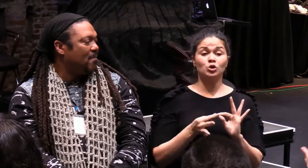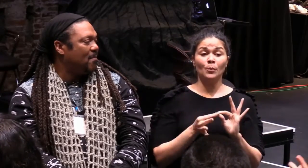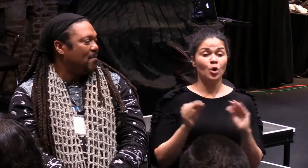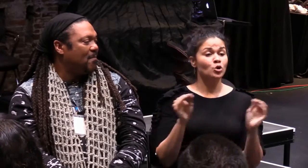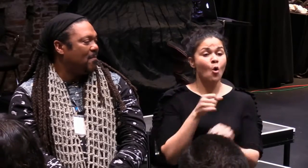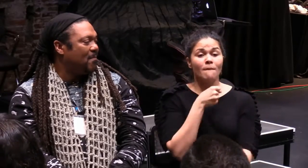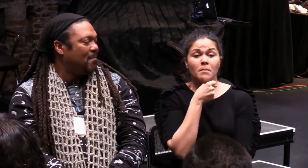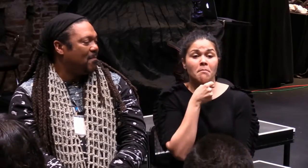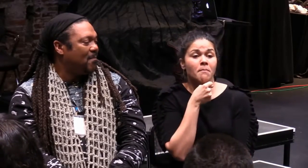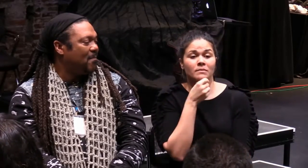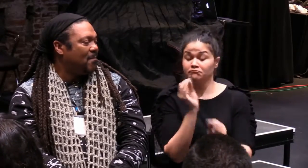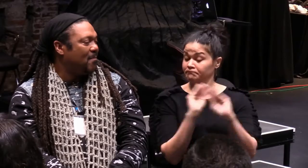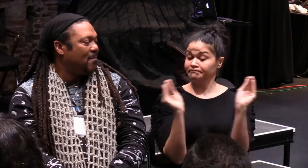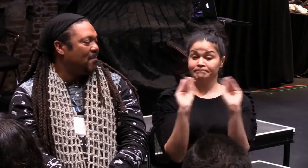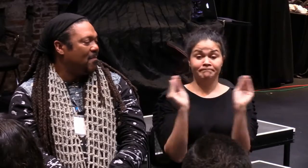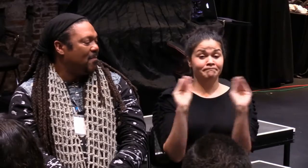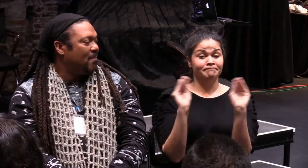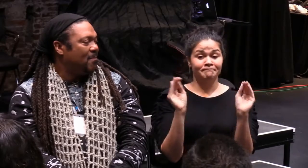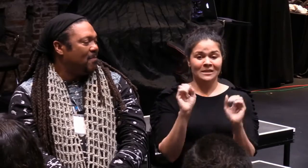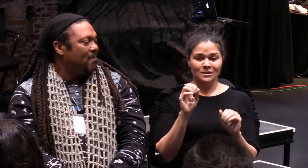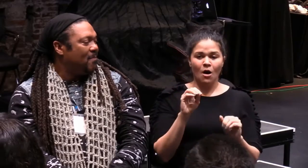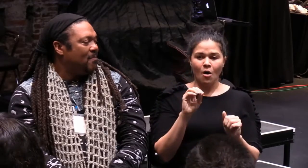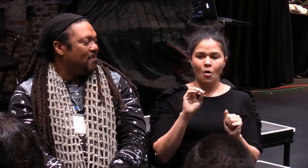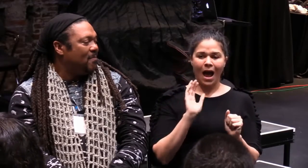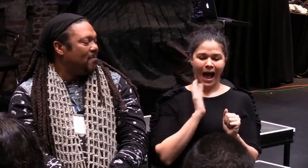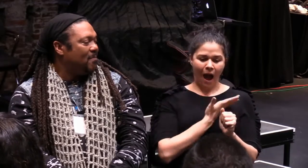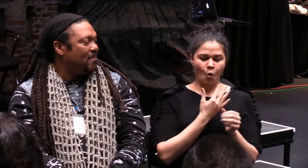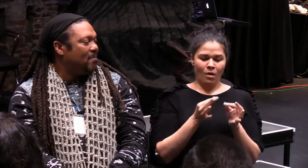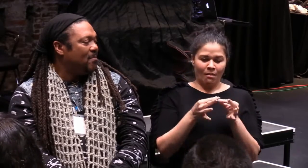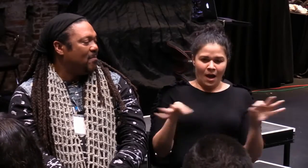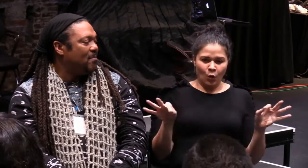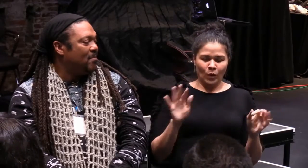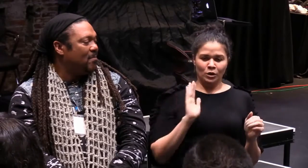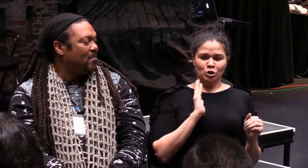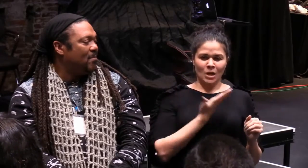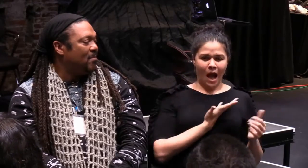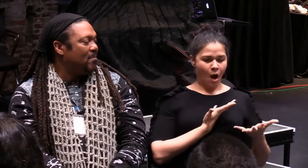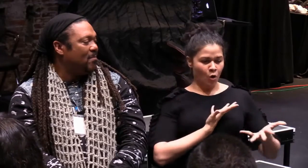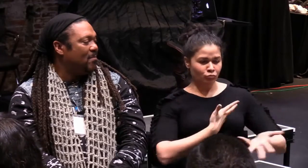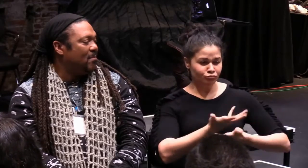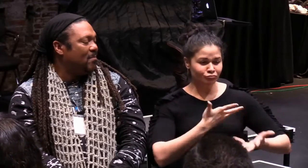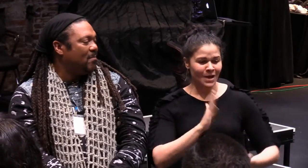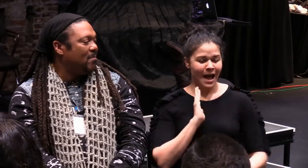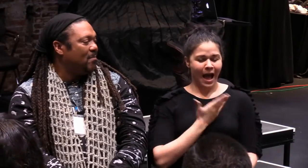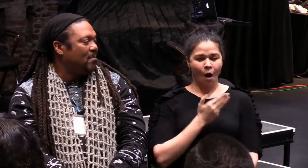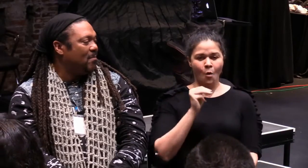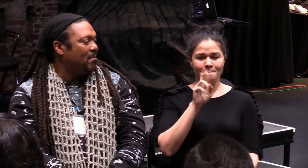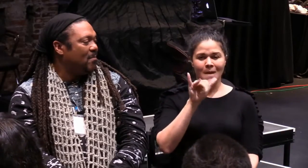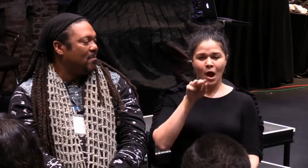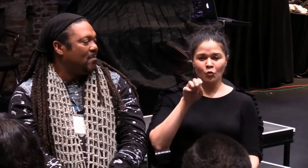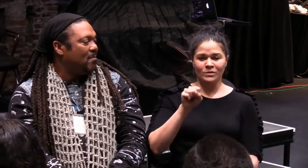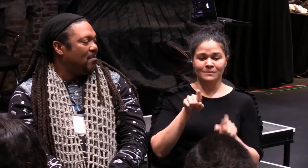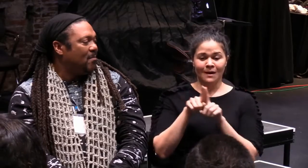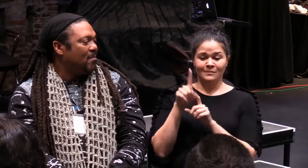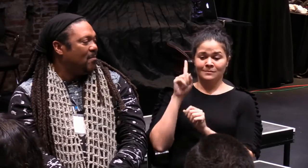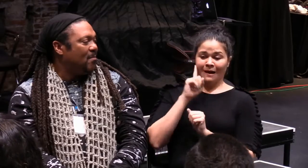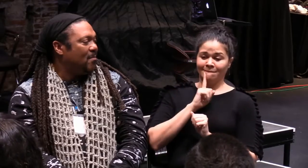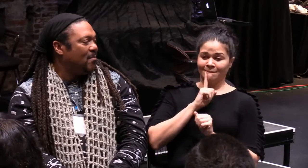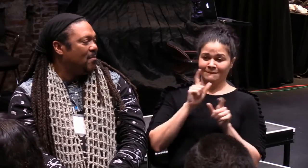There was no interpreter at all. But we made it accessible. The way we used our